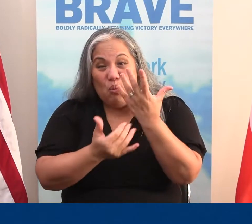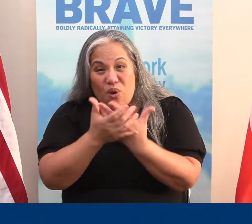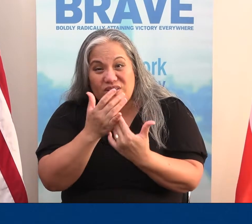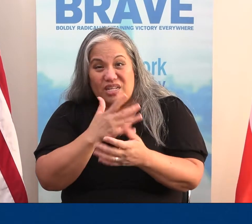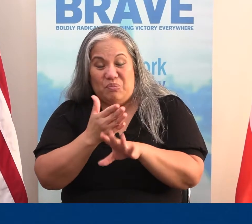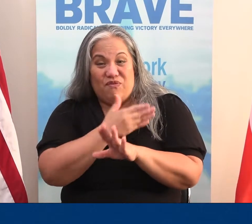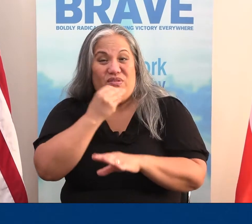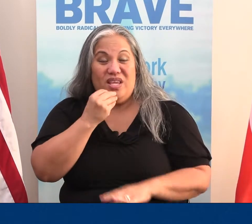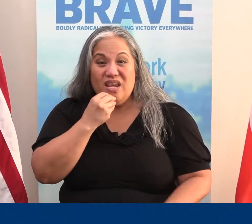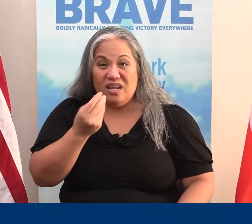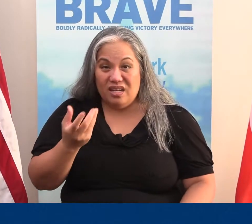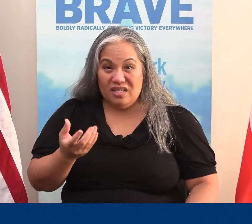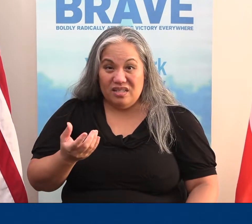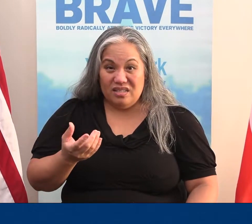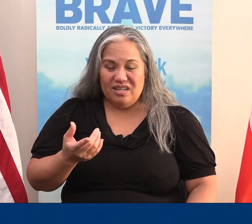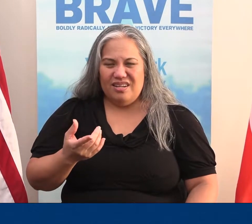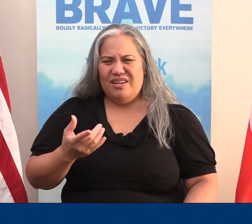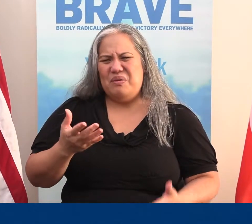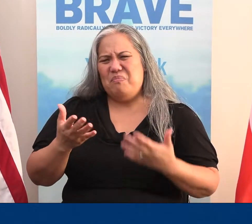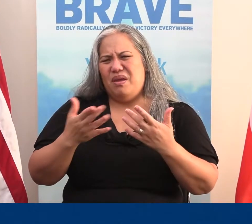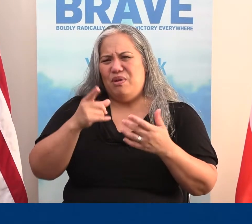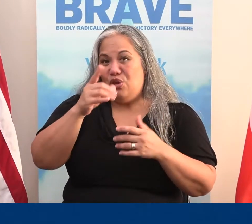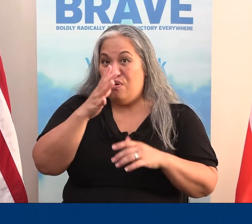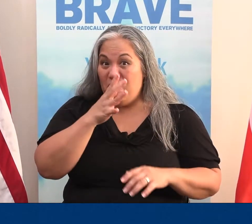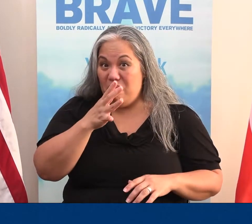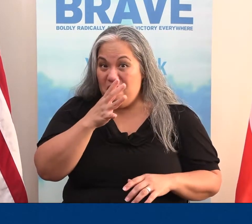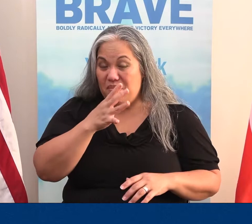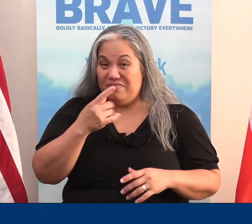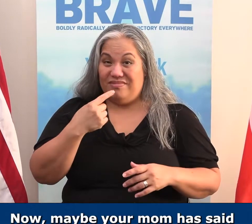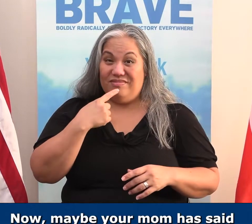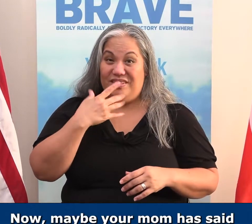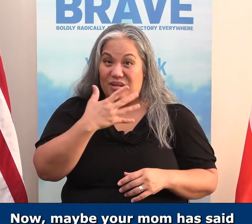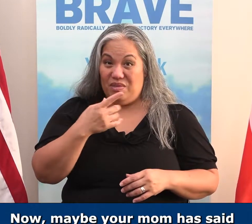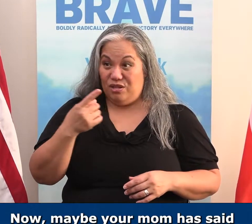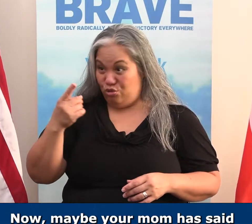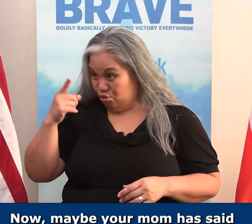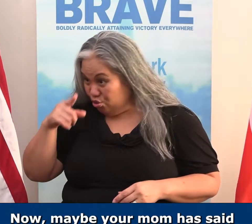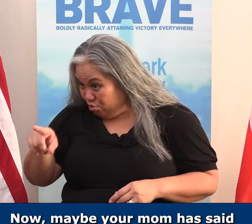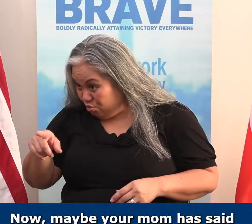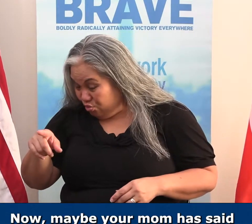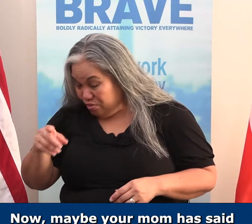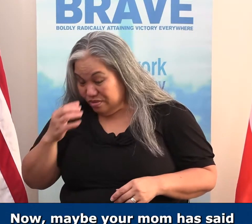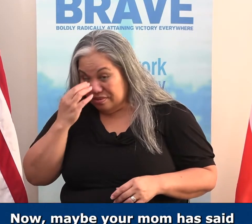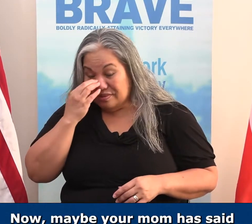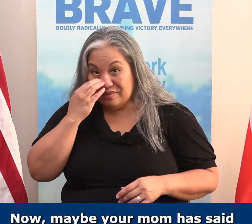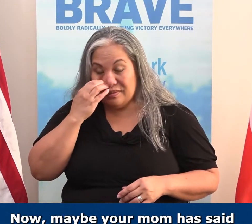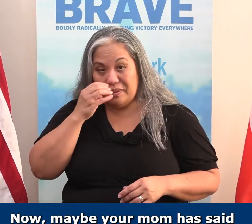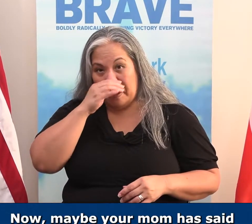They don't wash their hands before they eat. Now, maybe your mom has said the same thing to you.